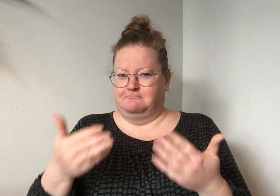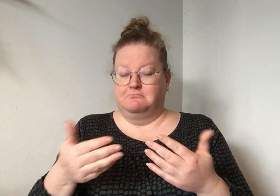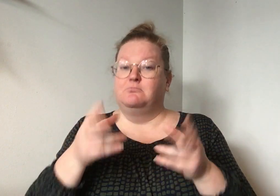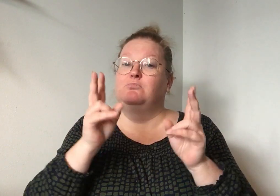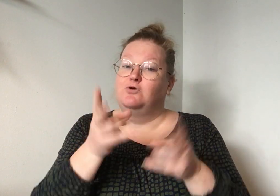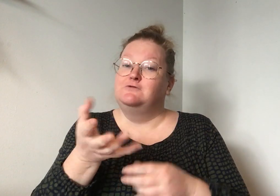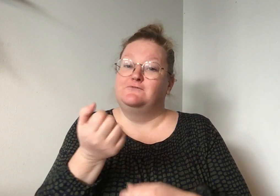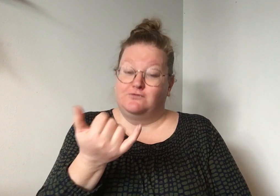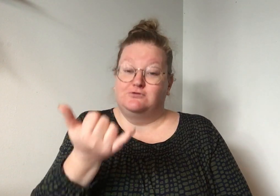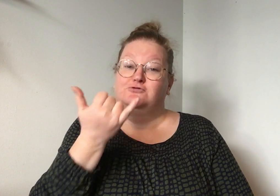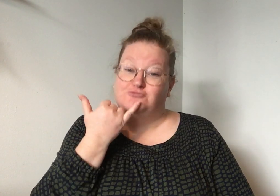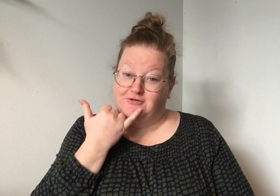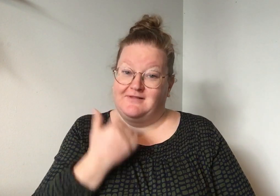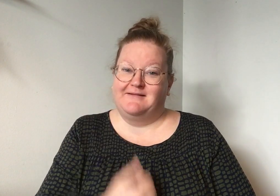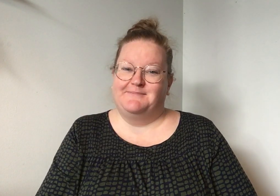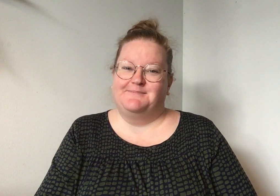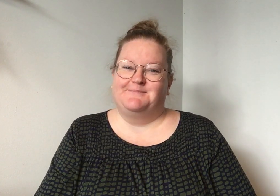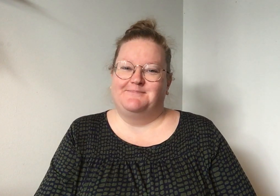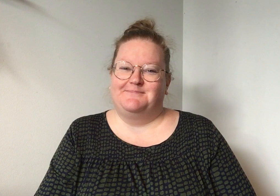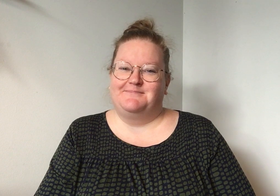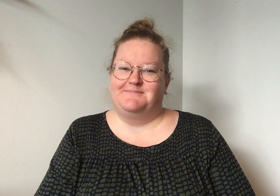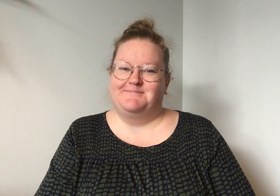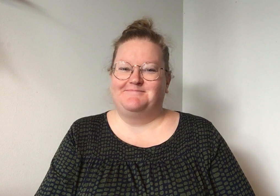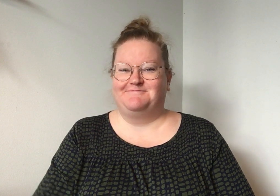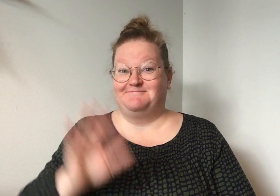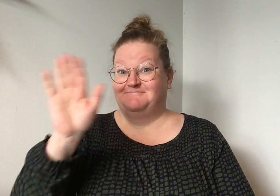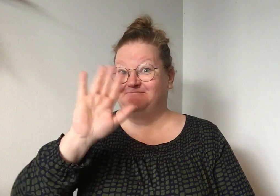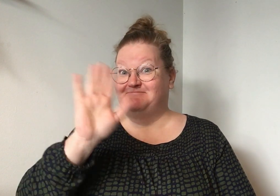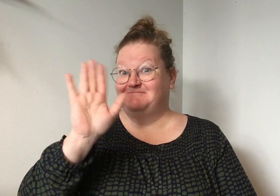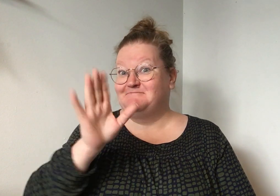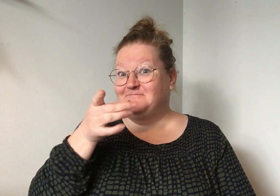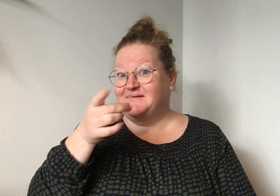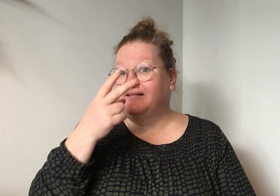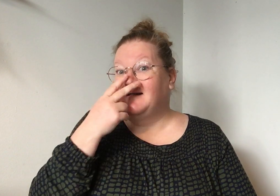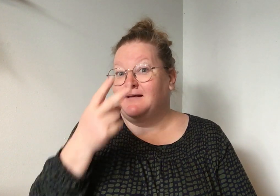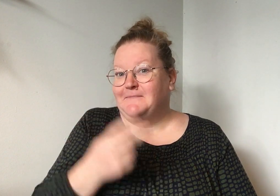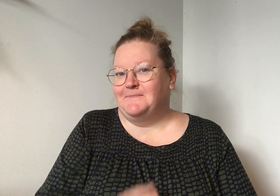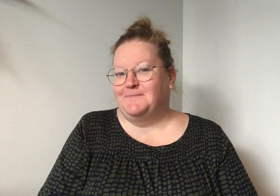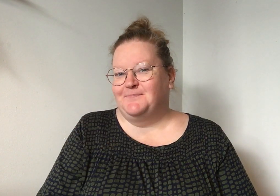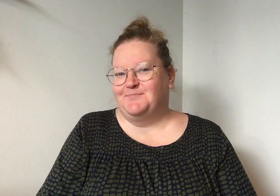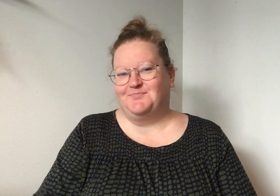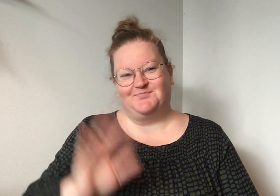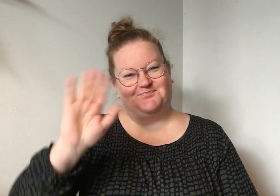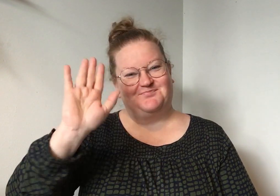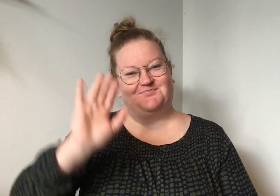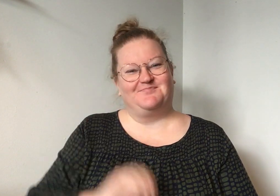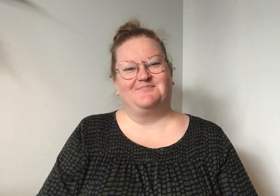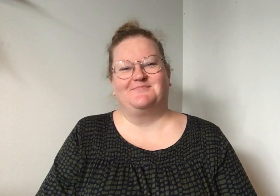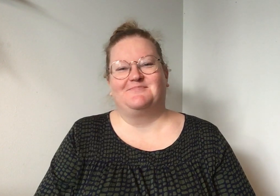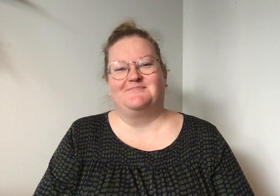I got a lot thing, but don't to do I don't want to use thing. You can use the thing. I'm how works.